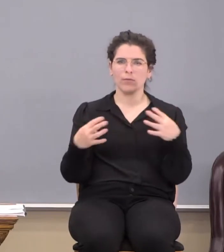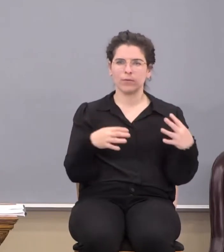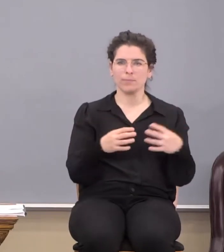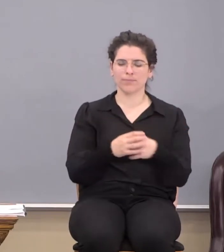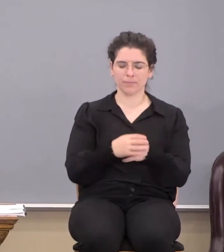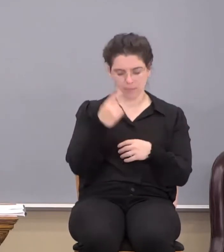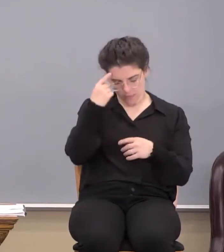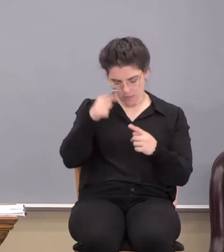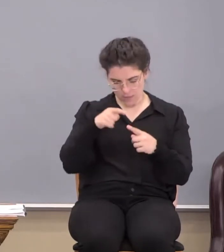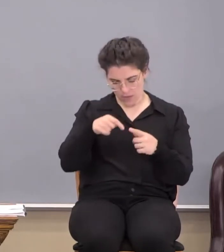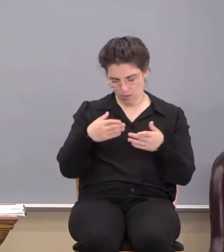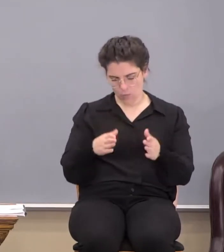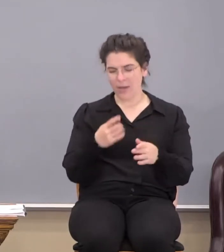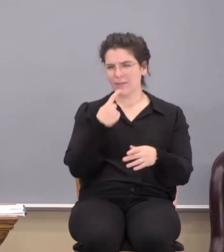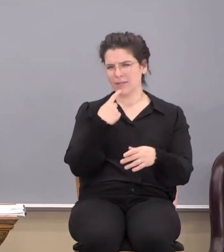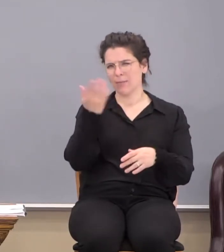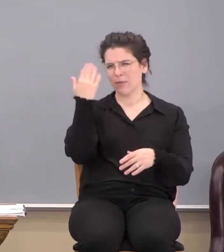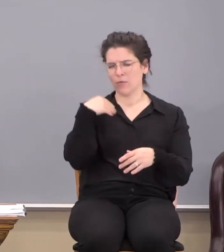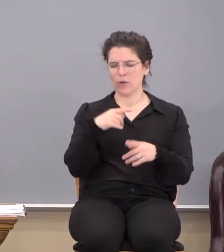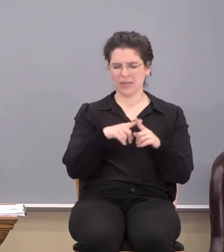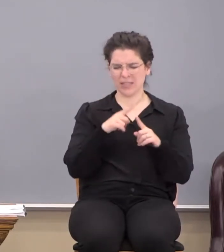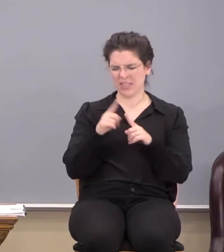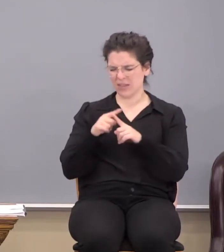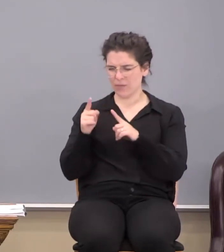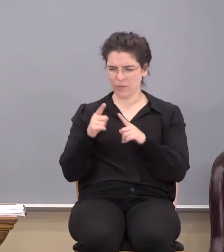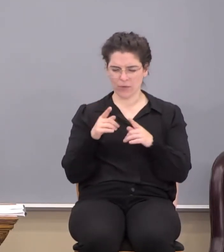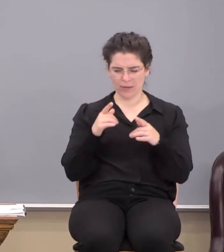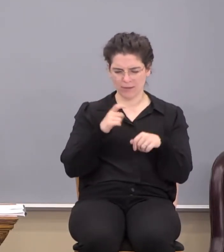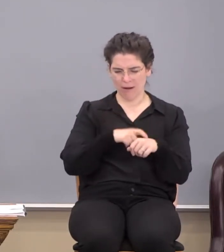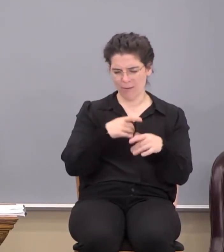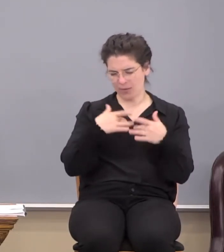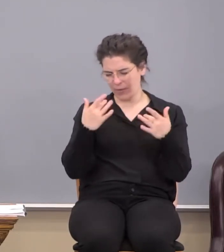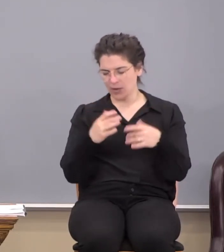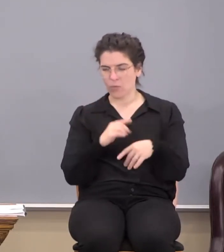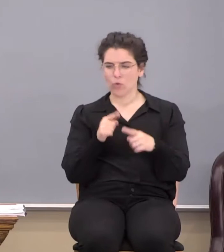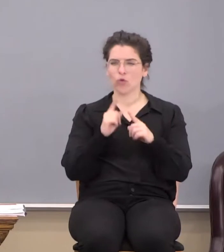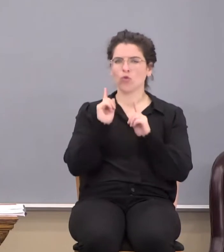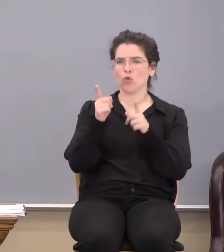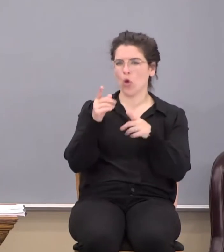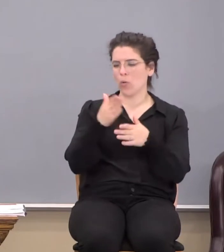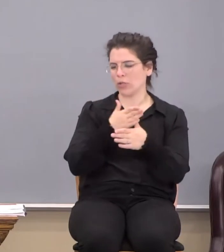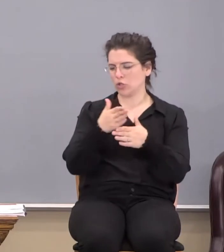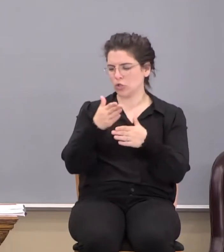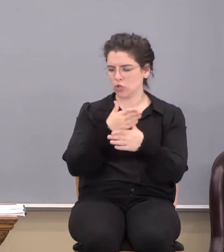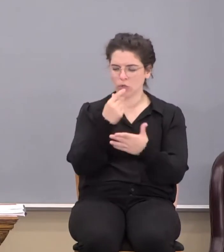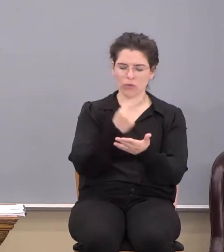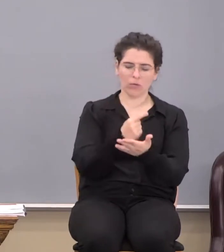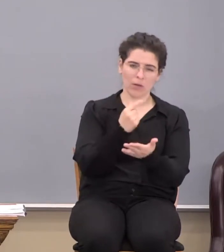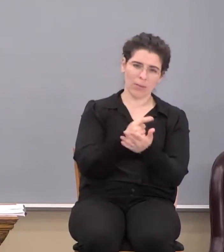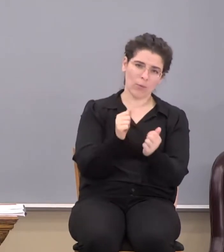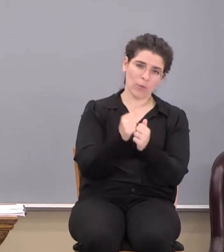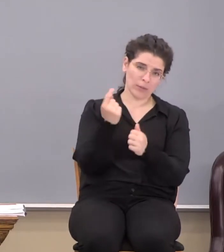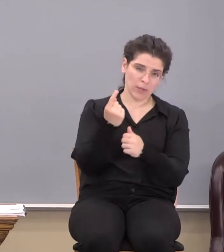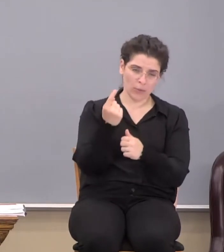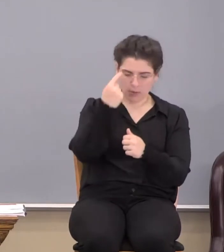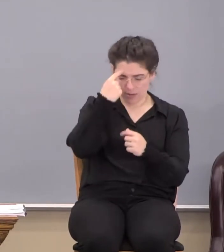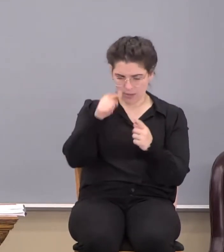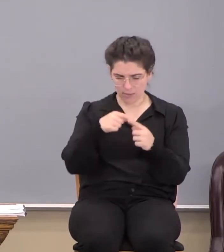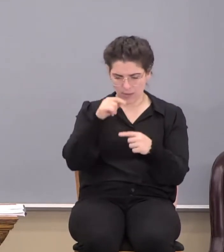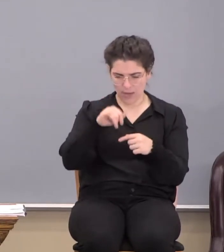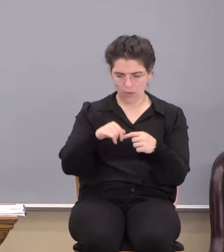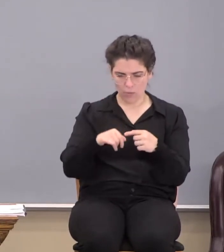Think about it this way, and I've said this before on different occasions, that when you go out and share the gospel with someone, think about what the